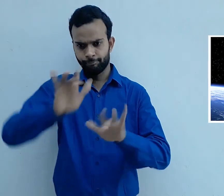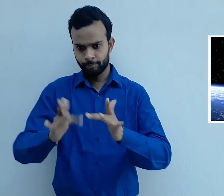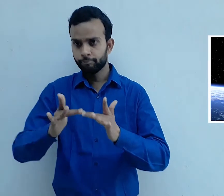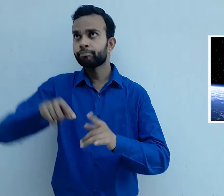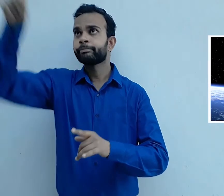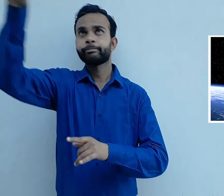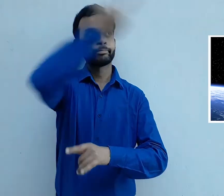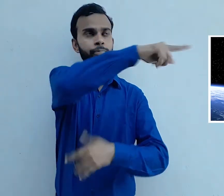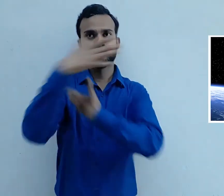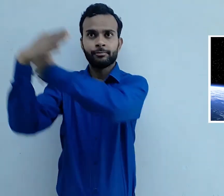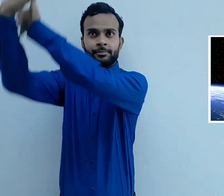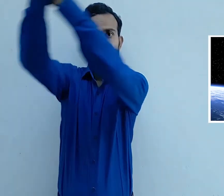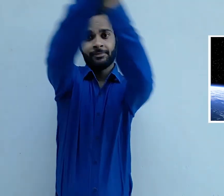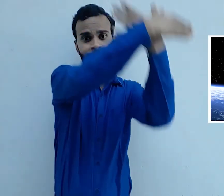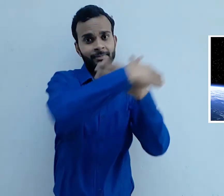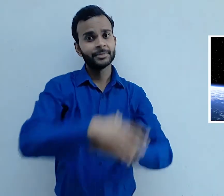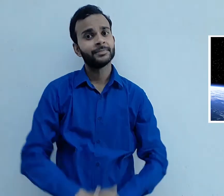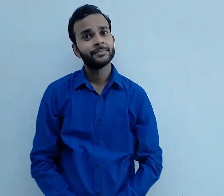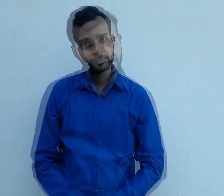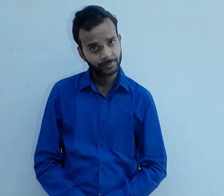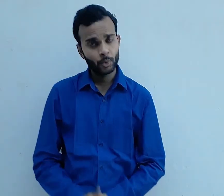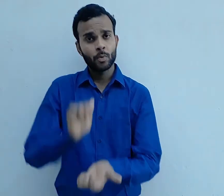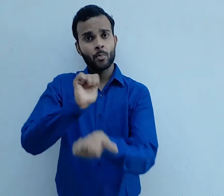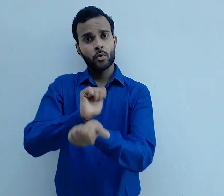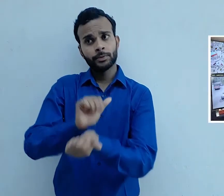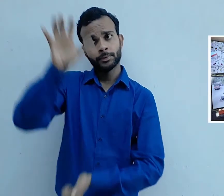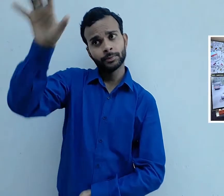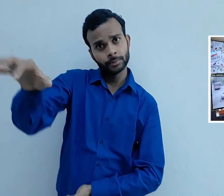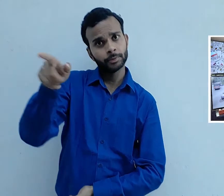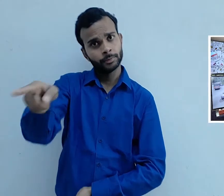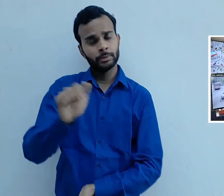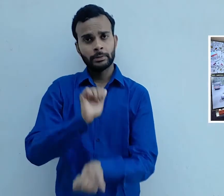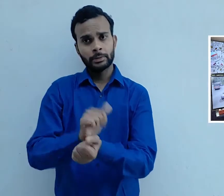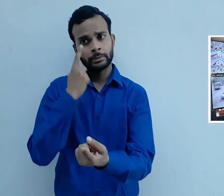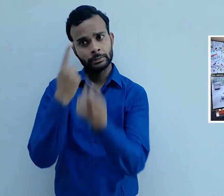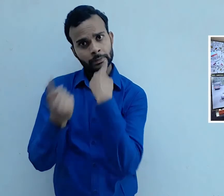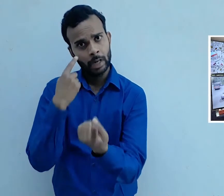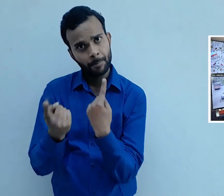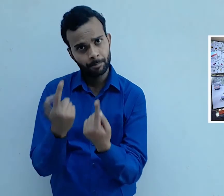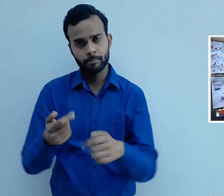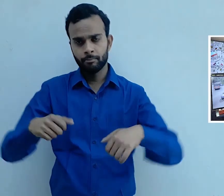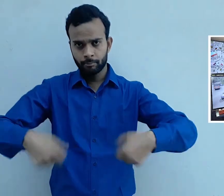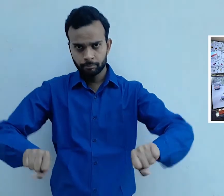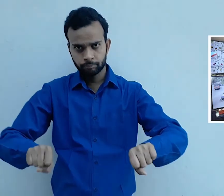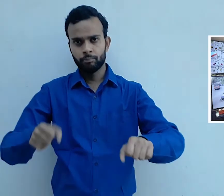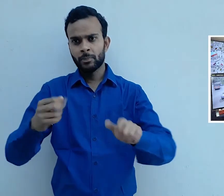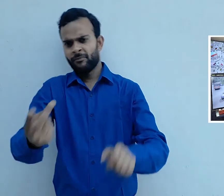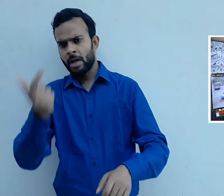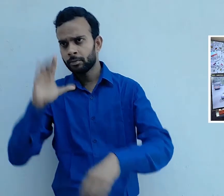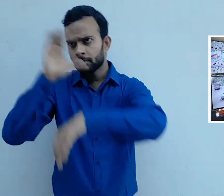Connections with satellite is possible with the help of computers. Police can catch the violators of the traffic